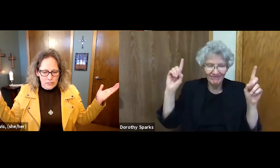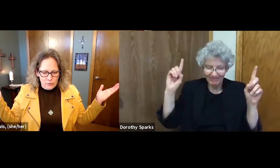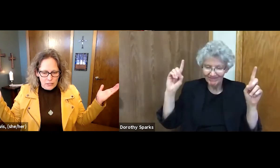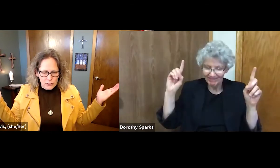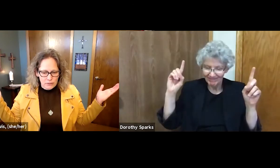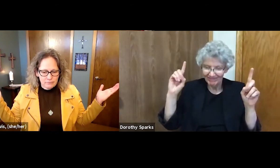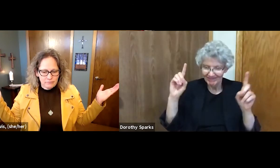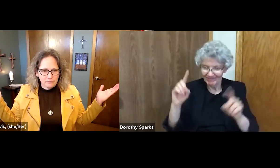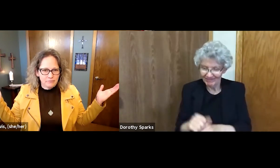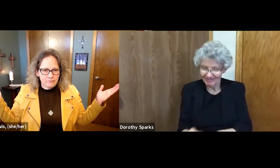resurrection.